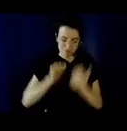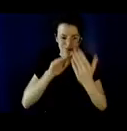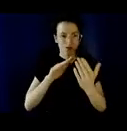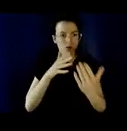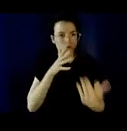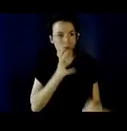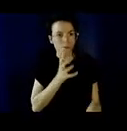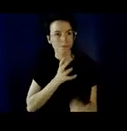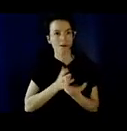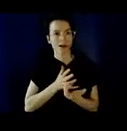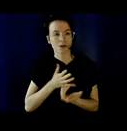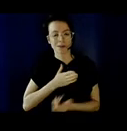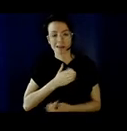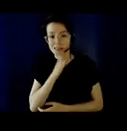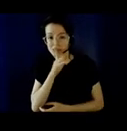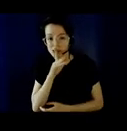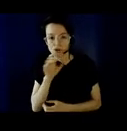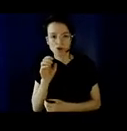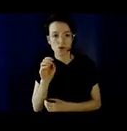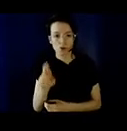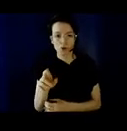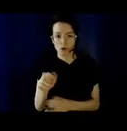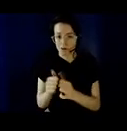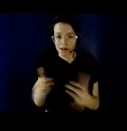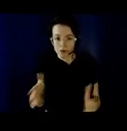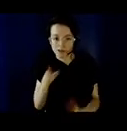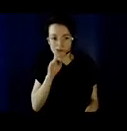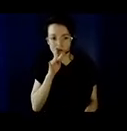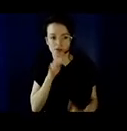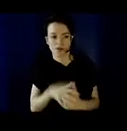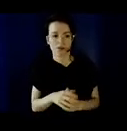feasible with my disabled speech, or without speech itself.